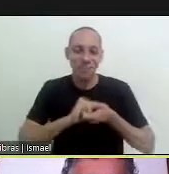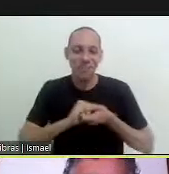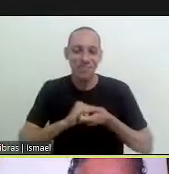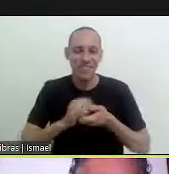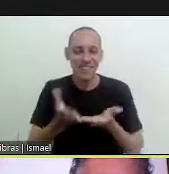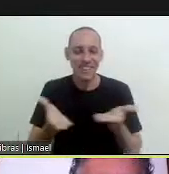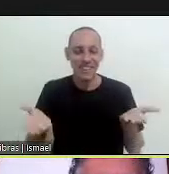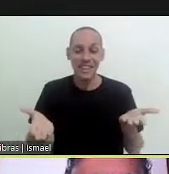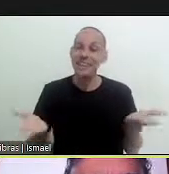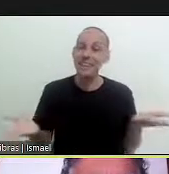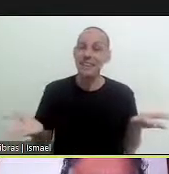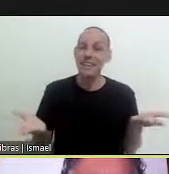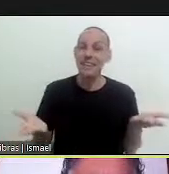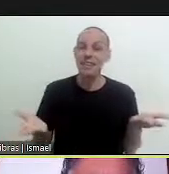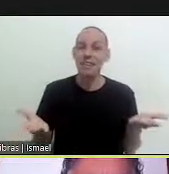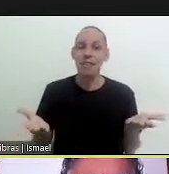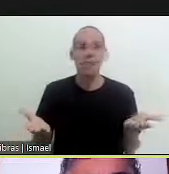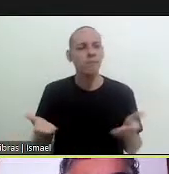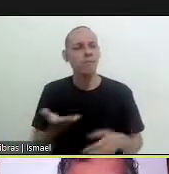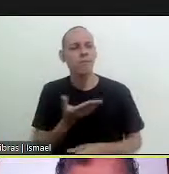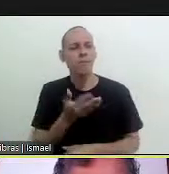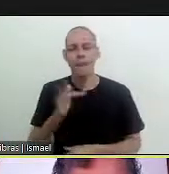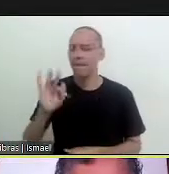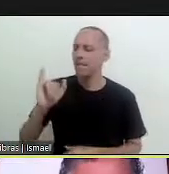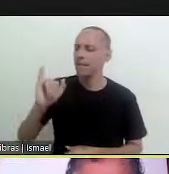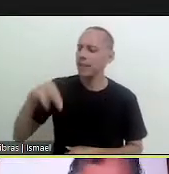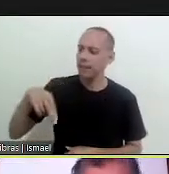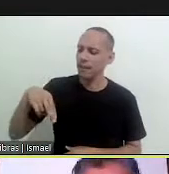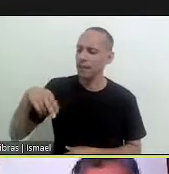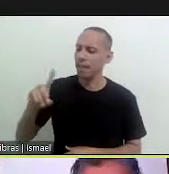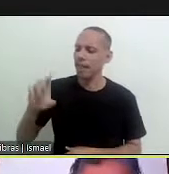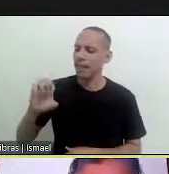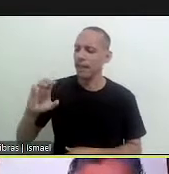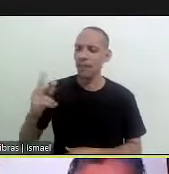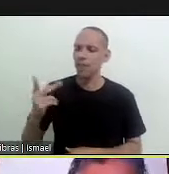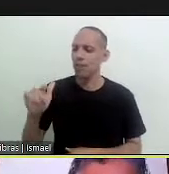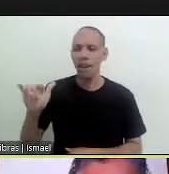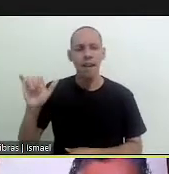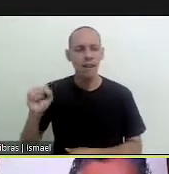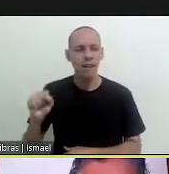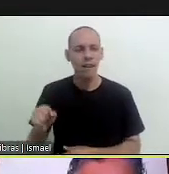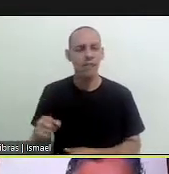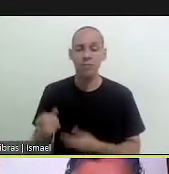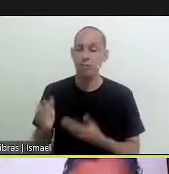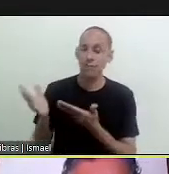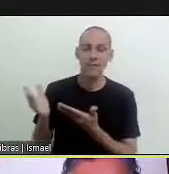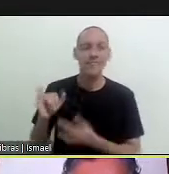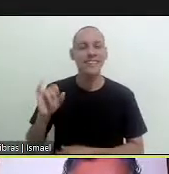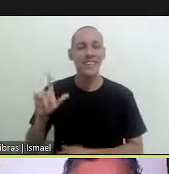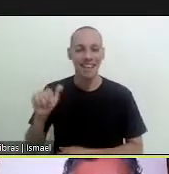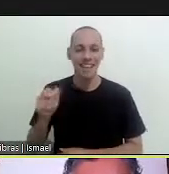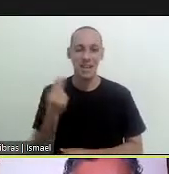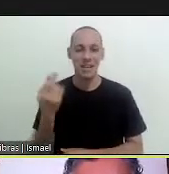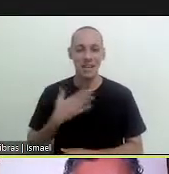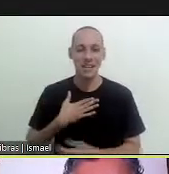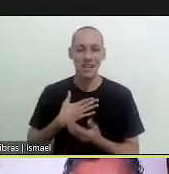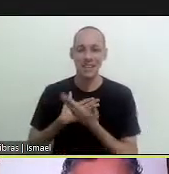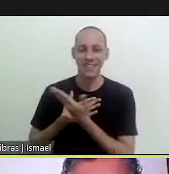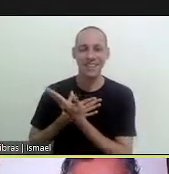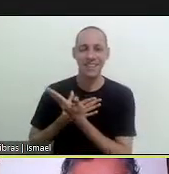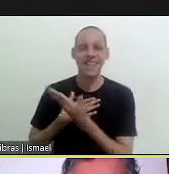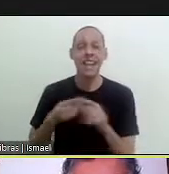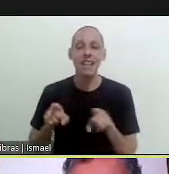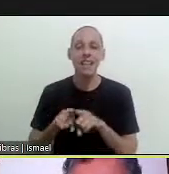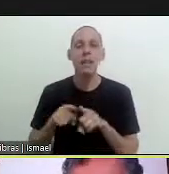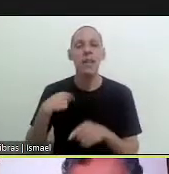much and i'd like to greet all of you so fin de chagas as you can see at the beginning my name is elvira idalia